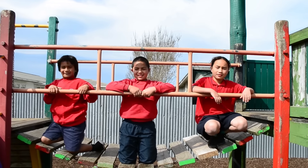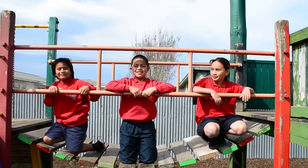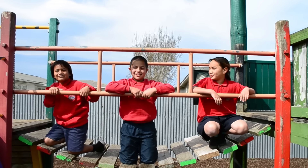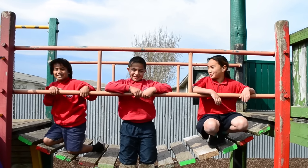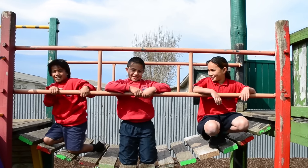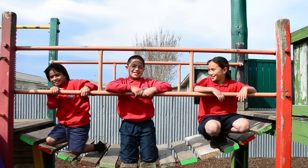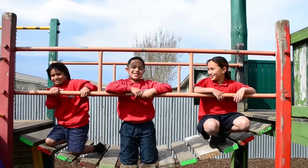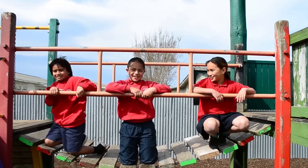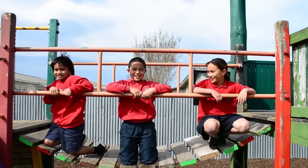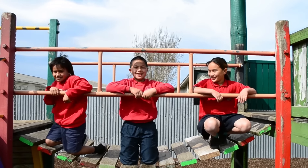fine